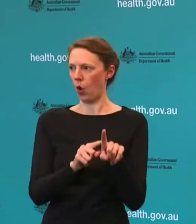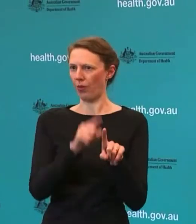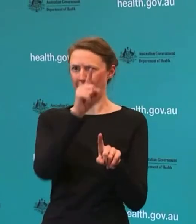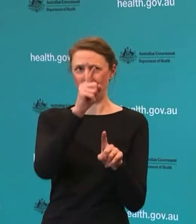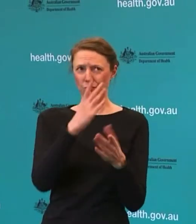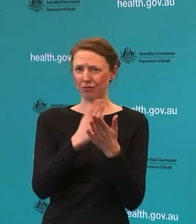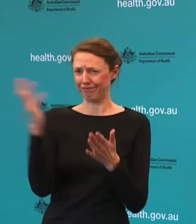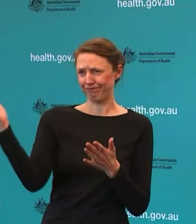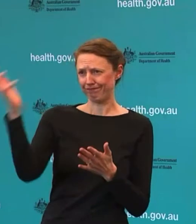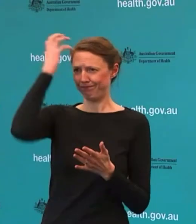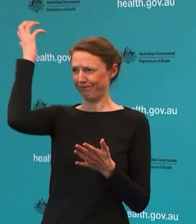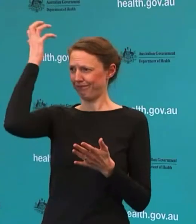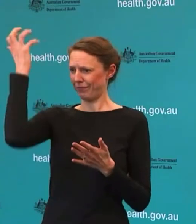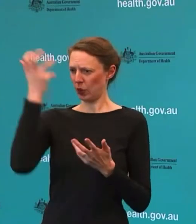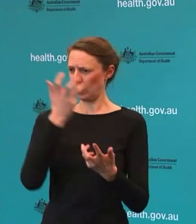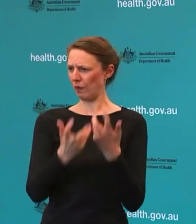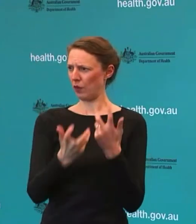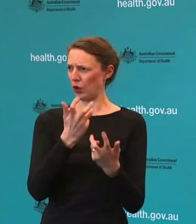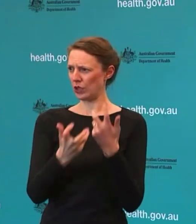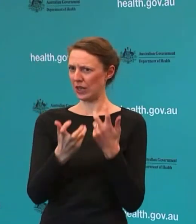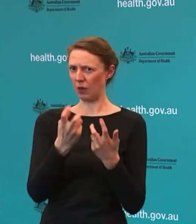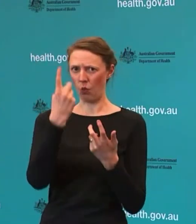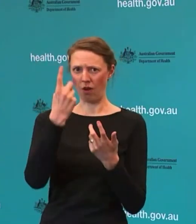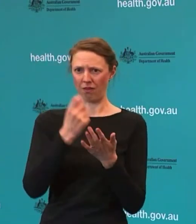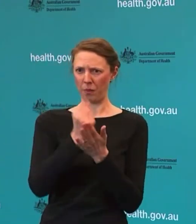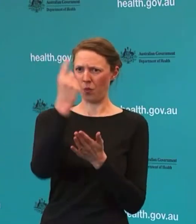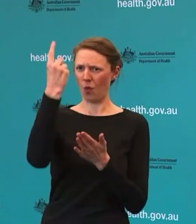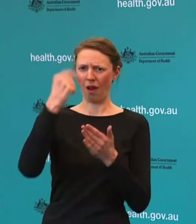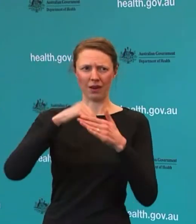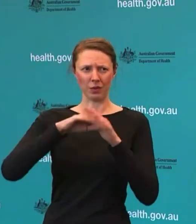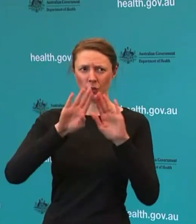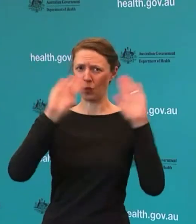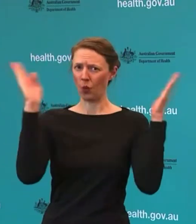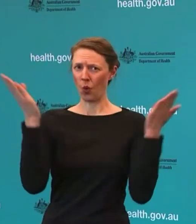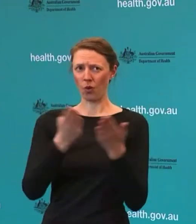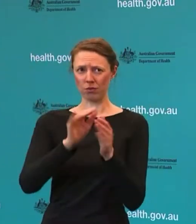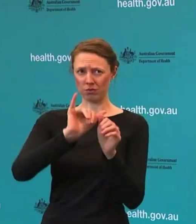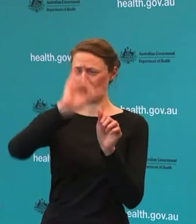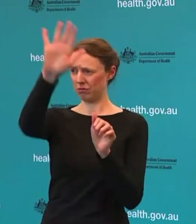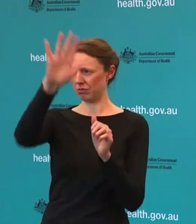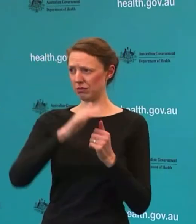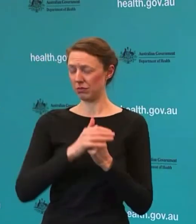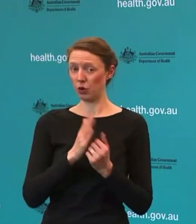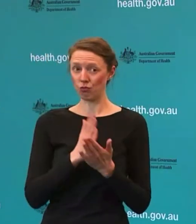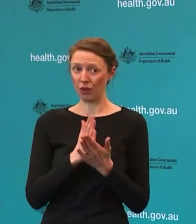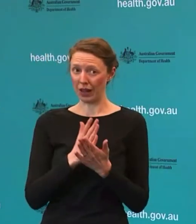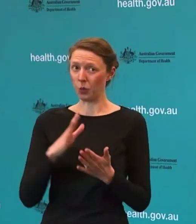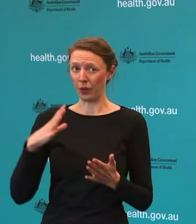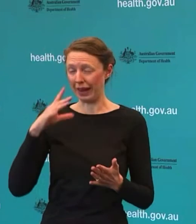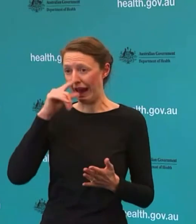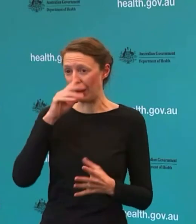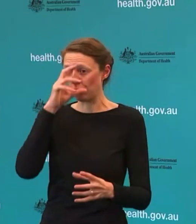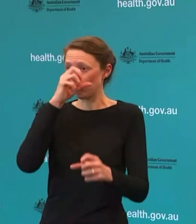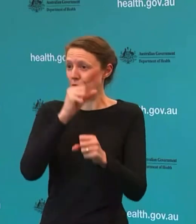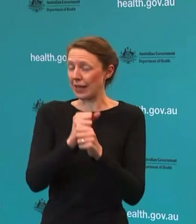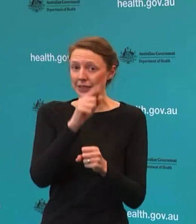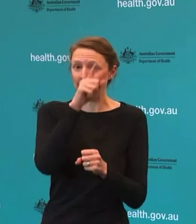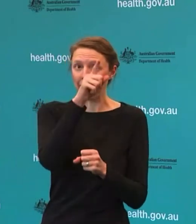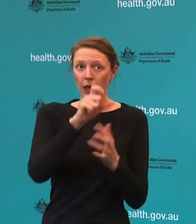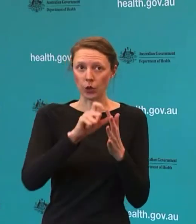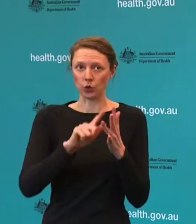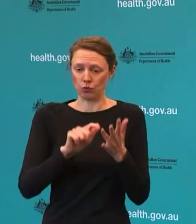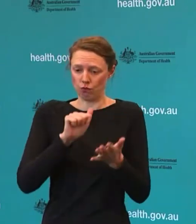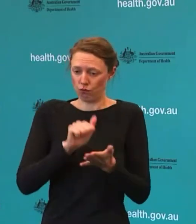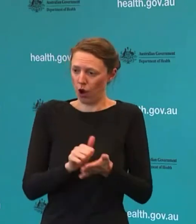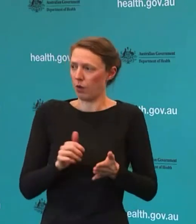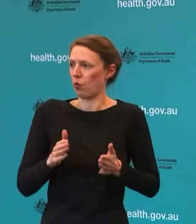the world's leading universities. So I think we can have every faith that the way they have